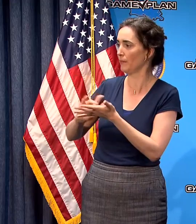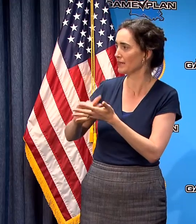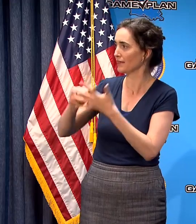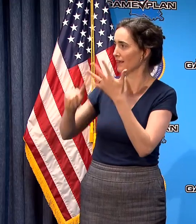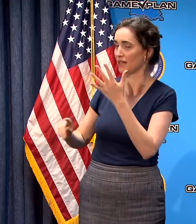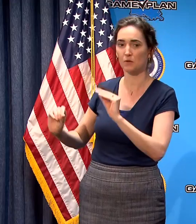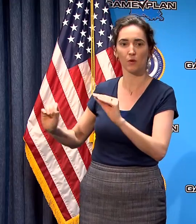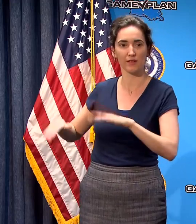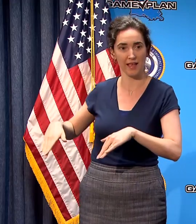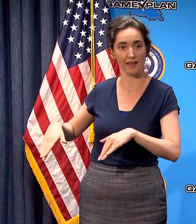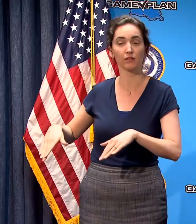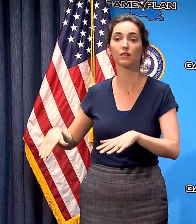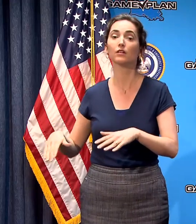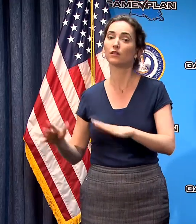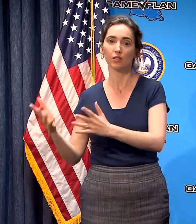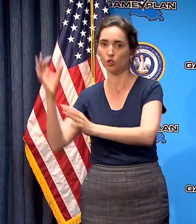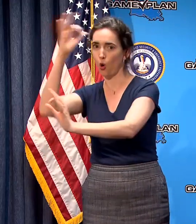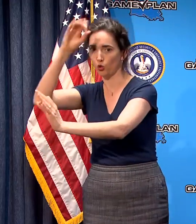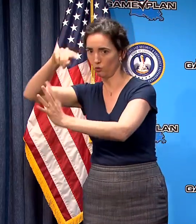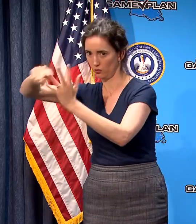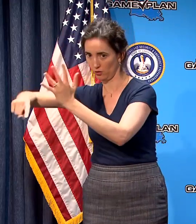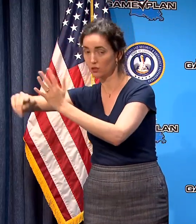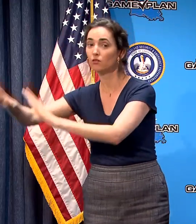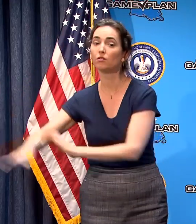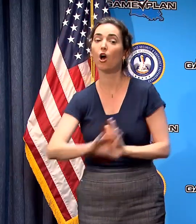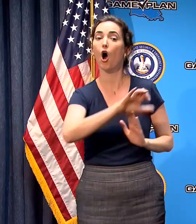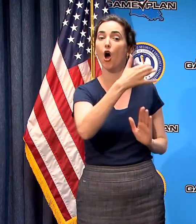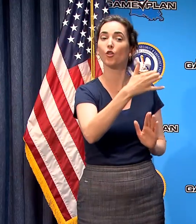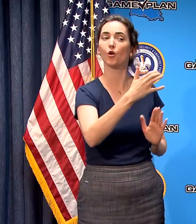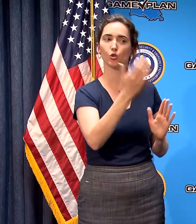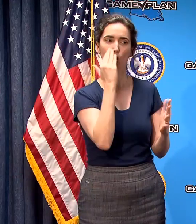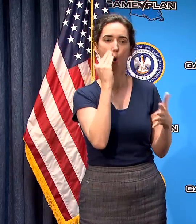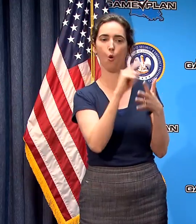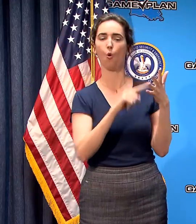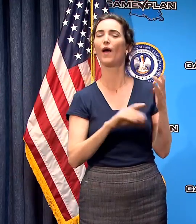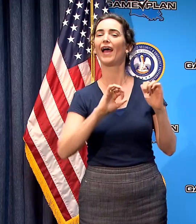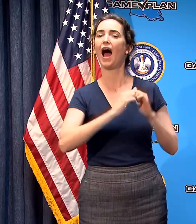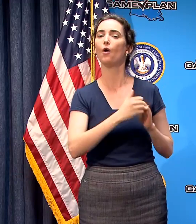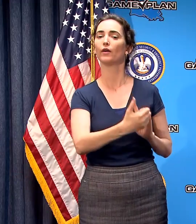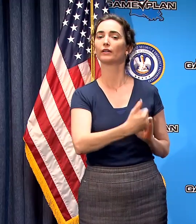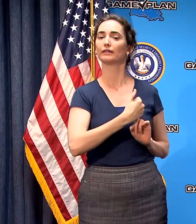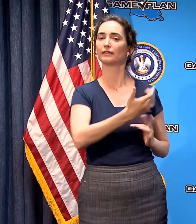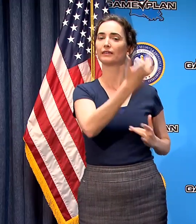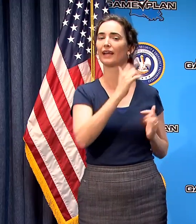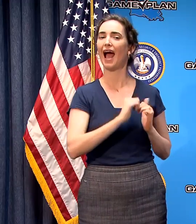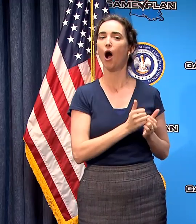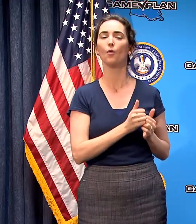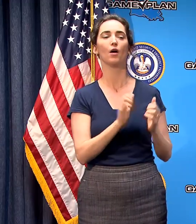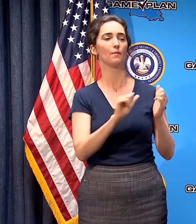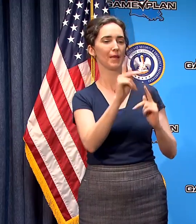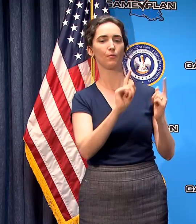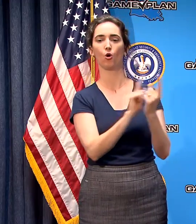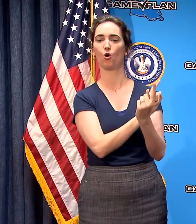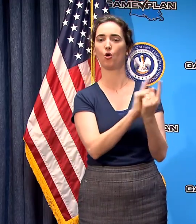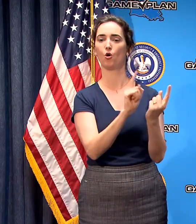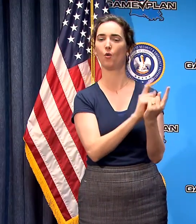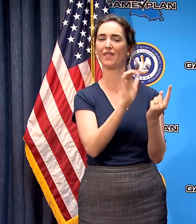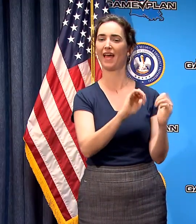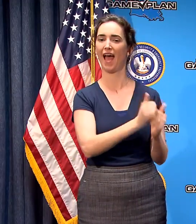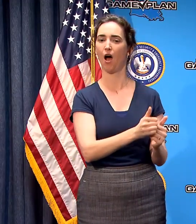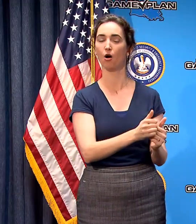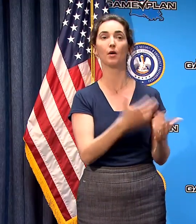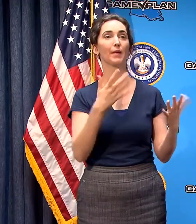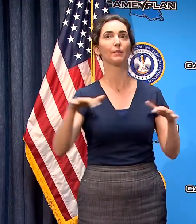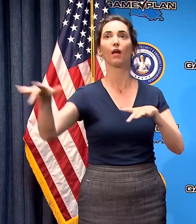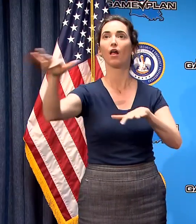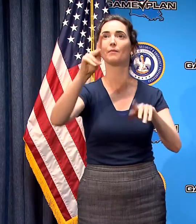but there are some things we know you catch this from contact with other people either because there are droplets